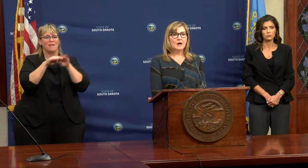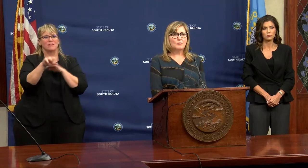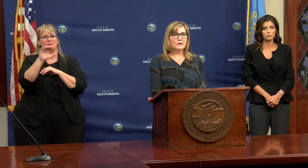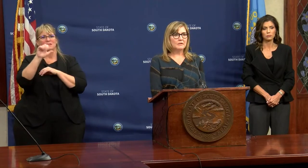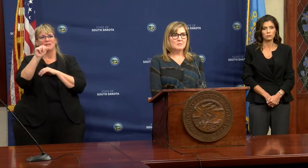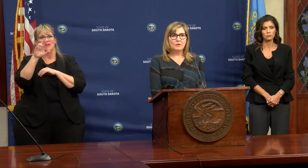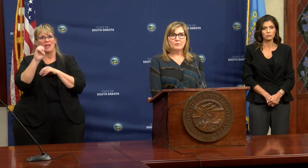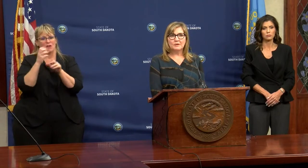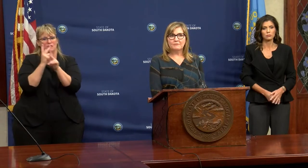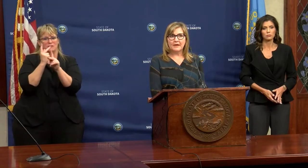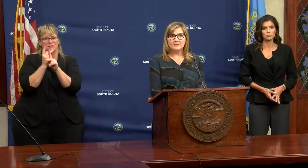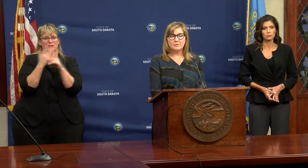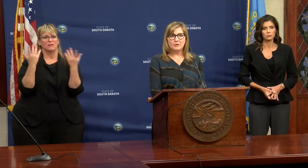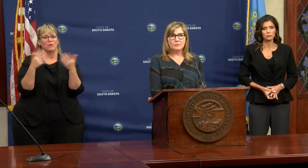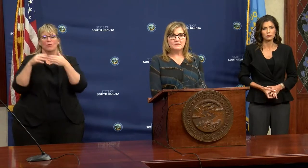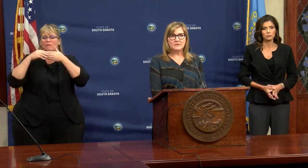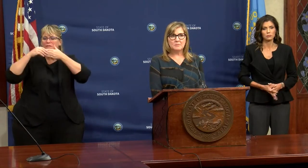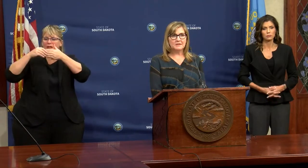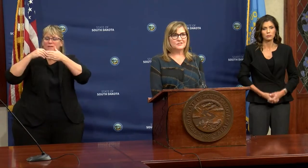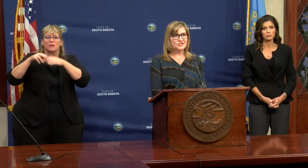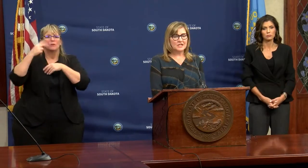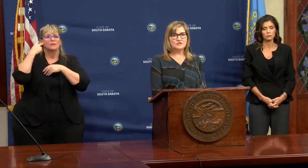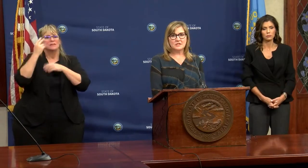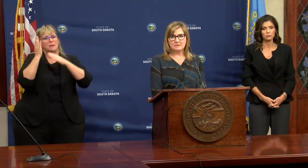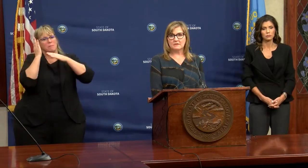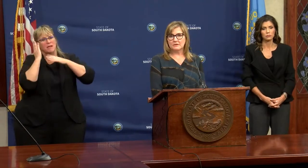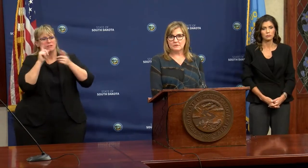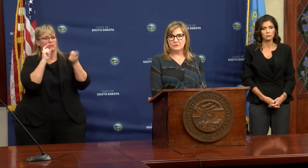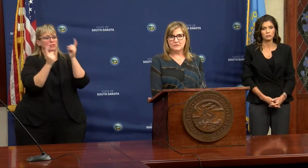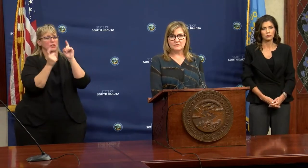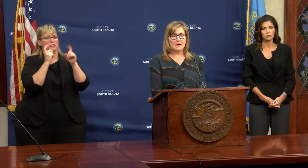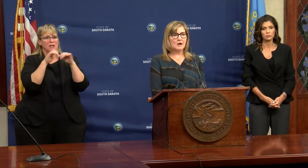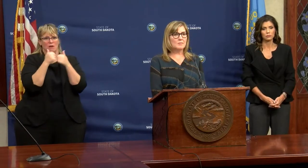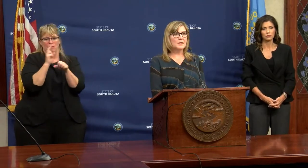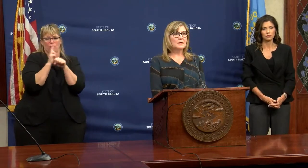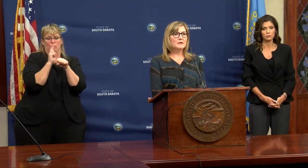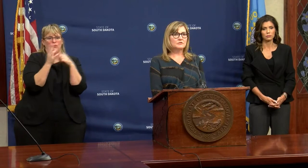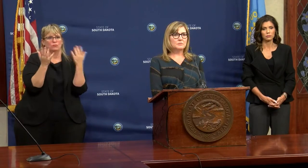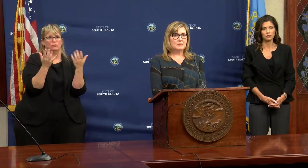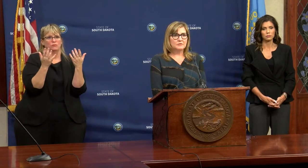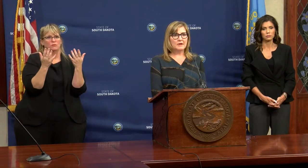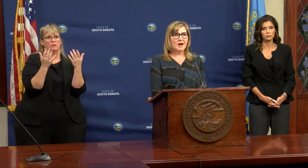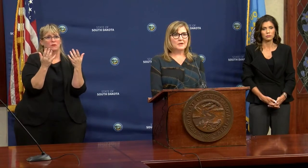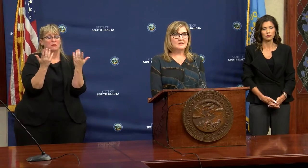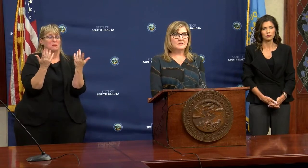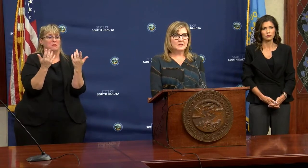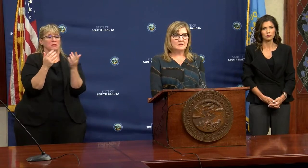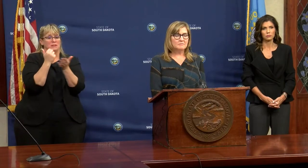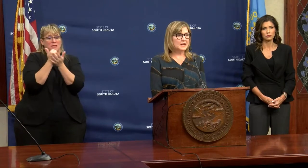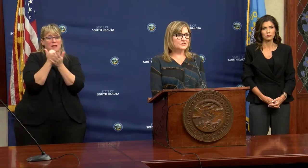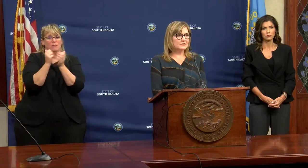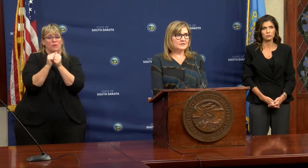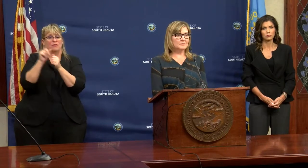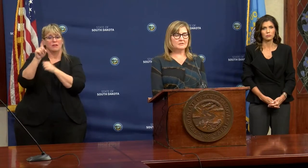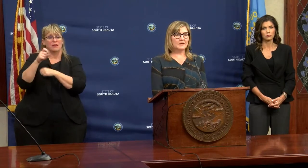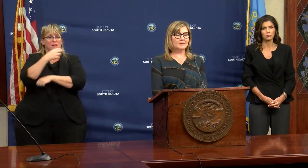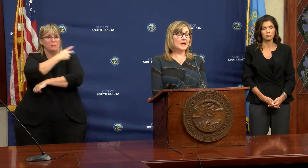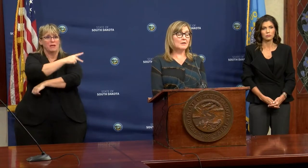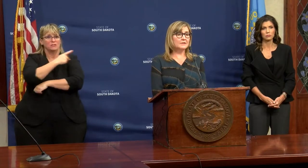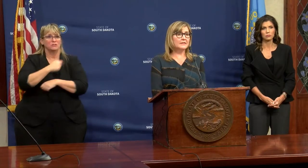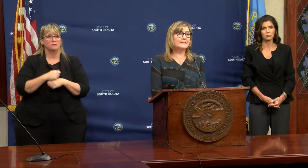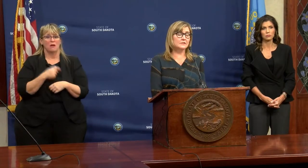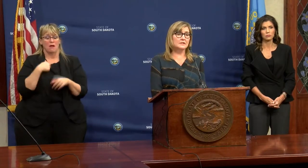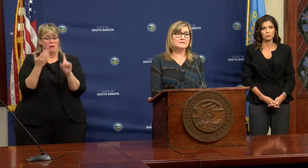we are nimble. We are flexible. We see beds changing in their use to be able to accommodate the need of patients. And I'm